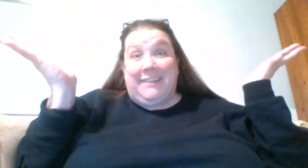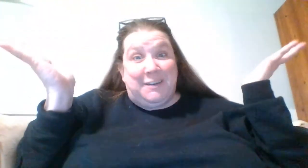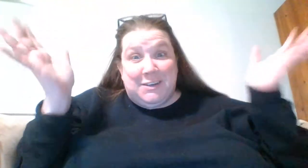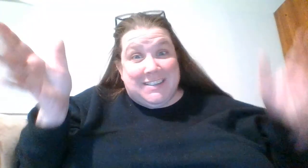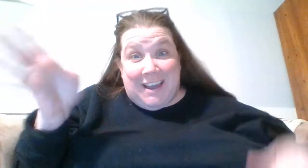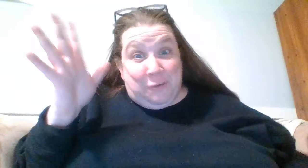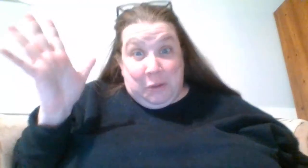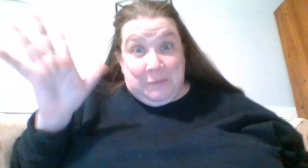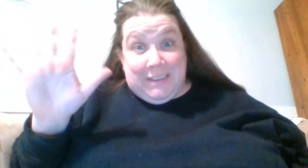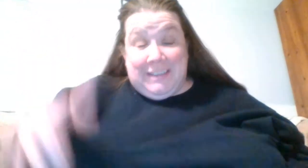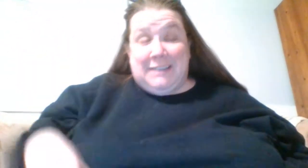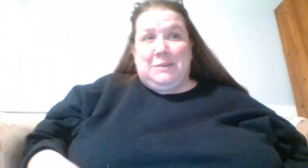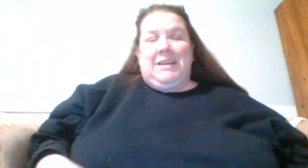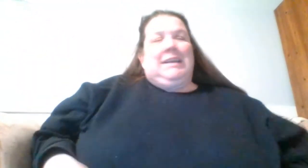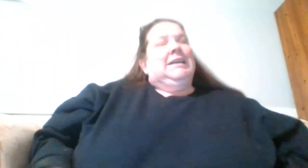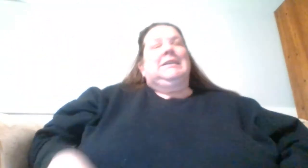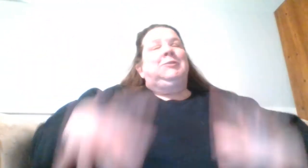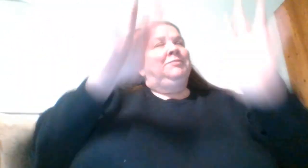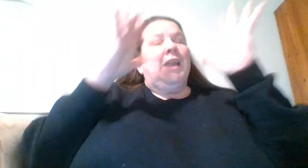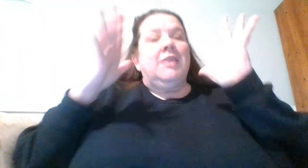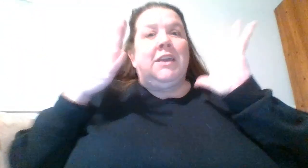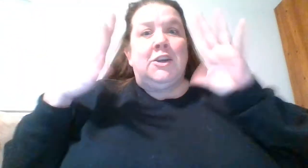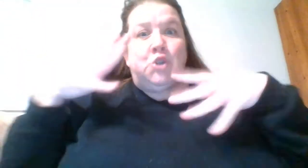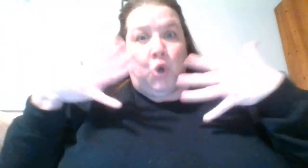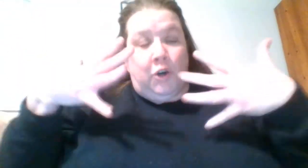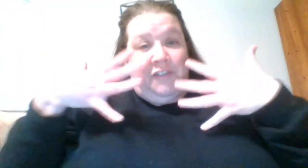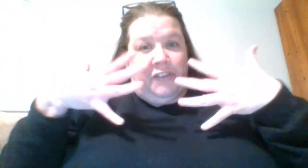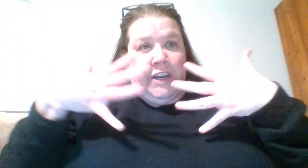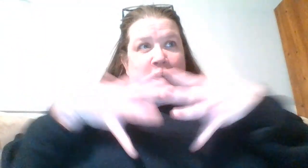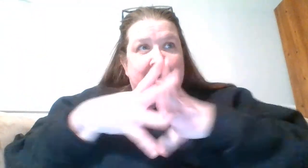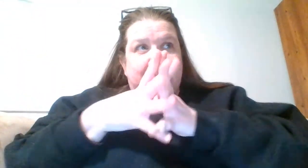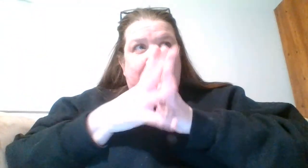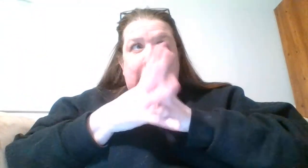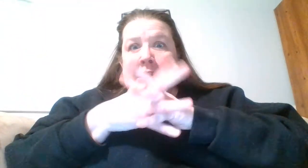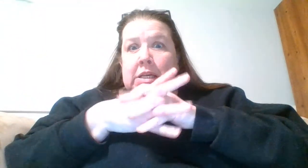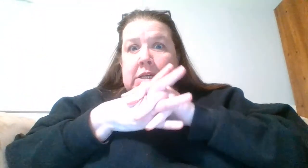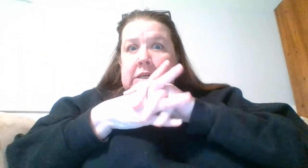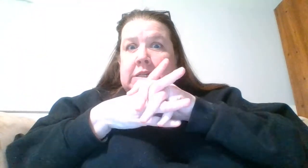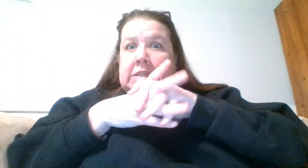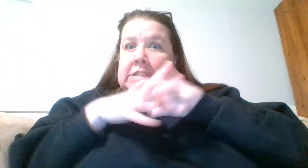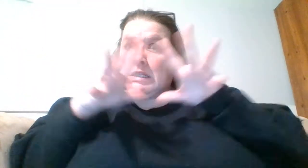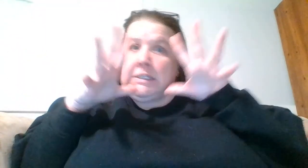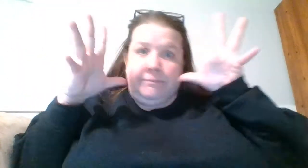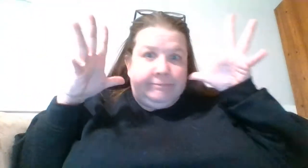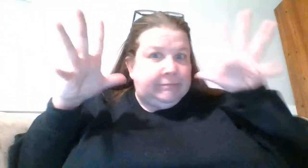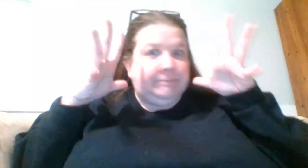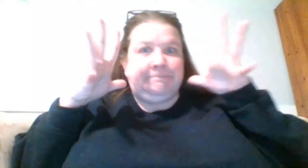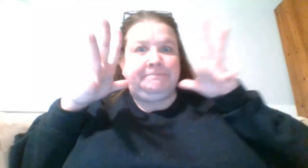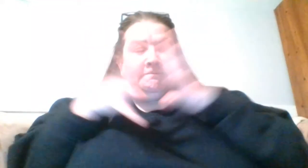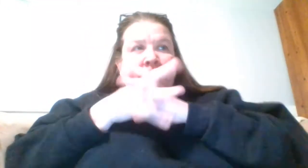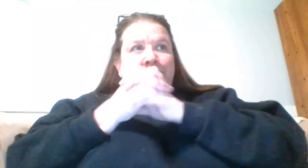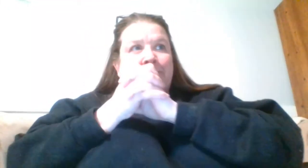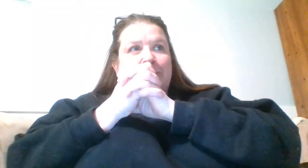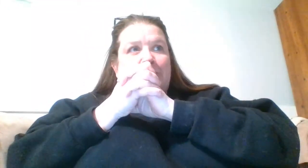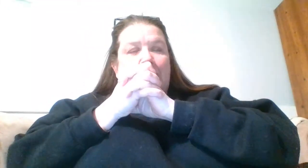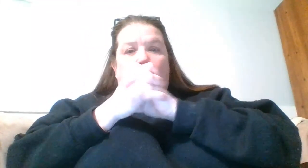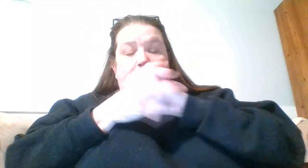I don't know. We're just kind of rolling with it. The control freak in me is on